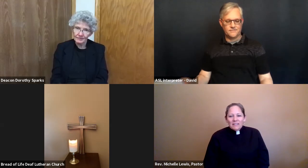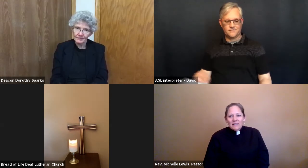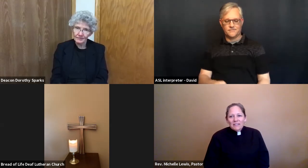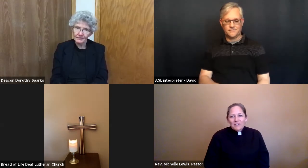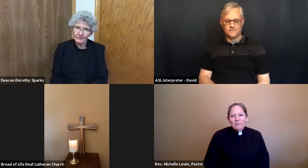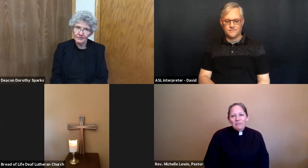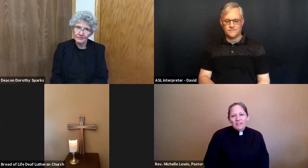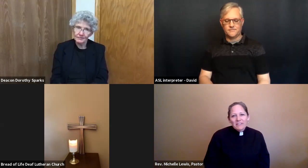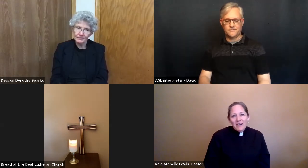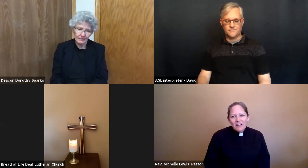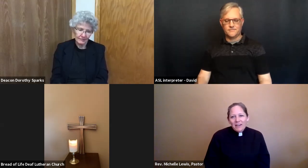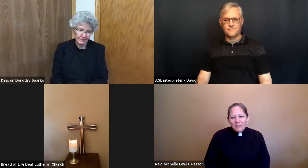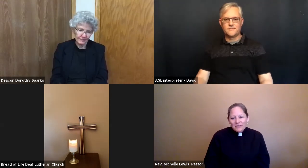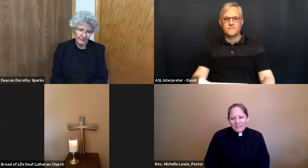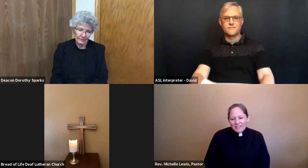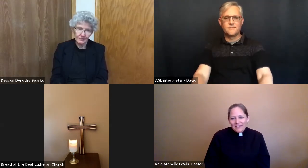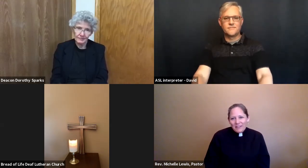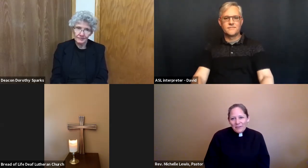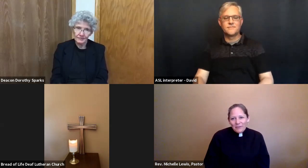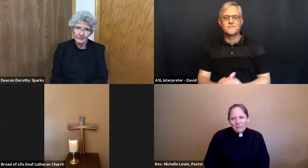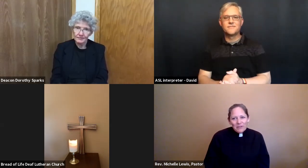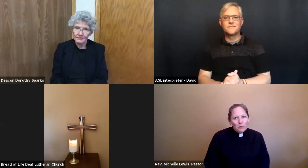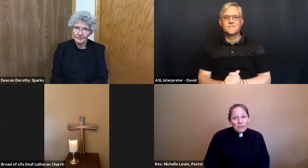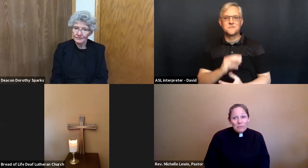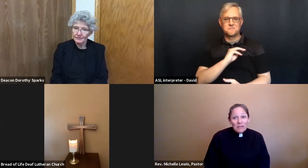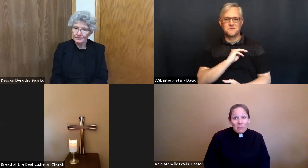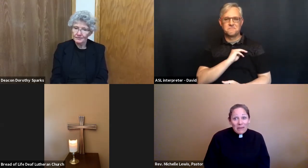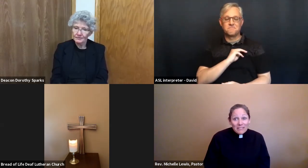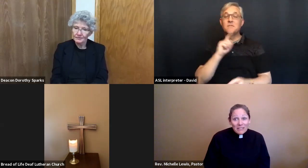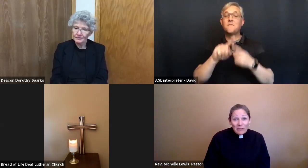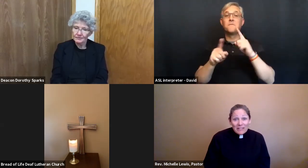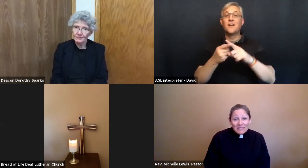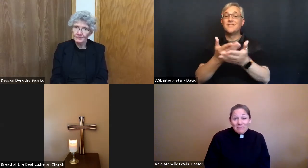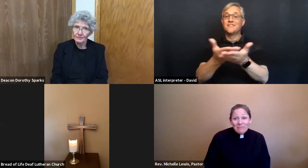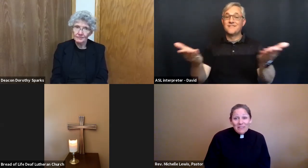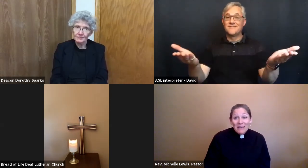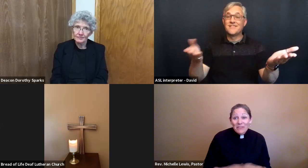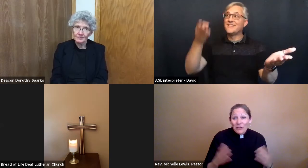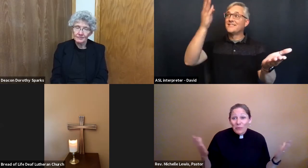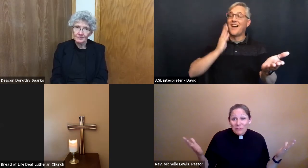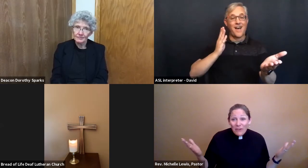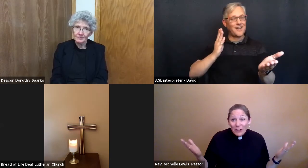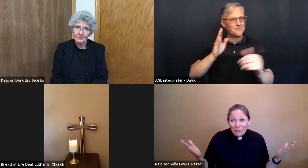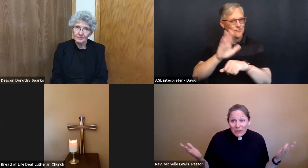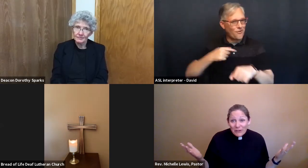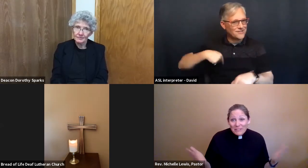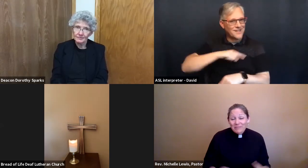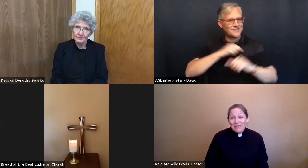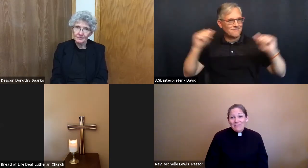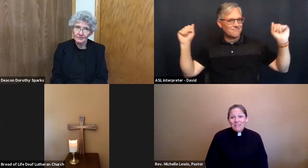my friends God gathers us together in worship in amazing ways even though we're far apart even